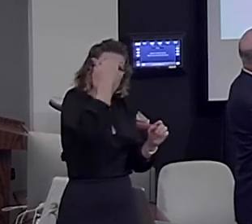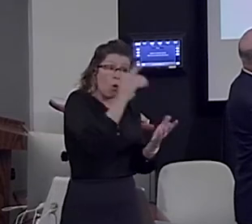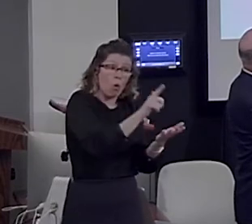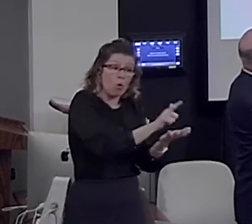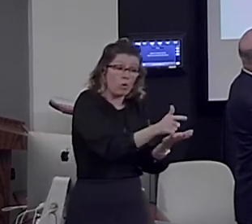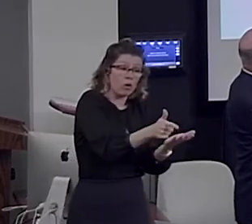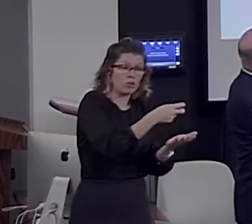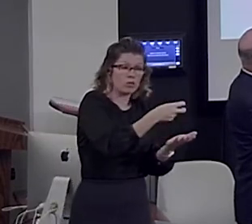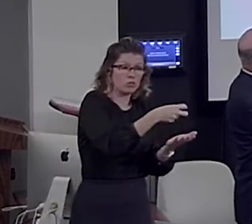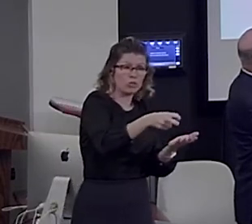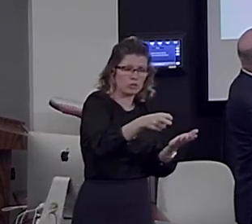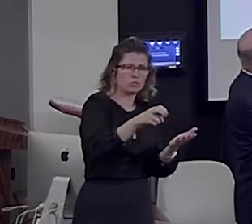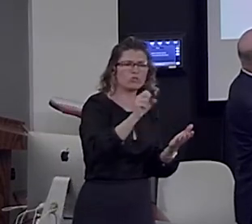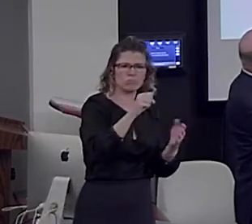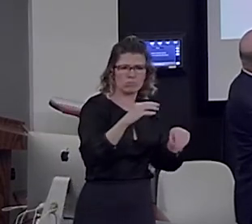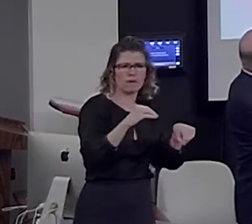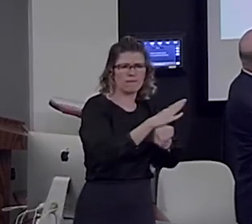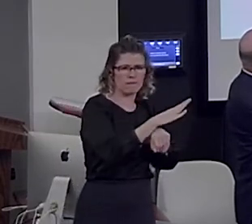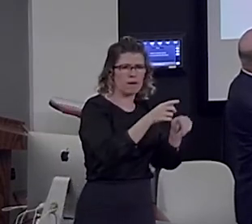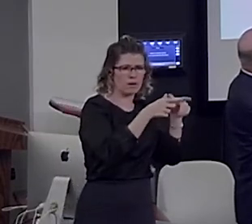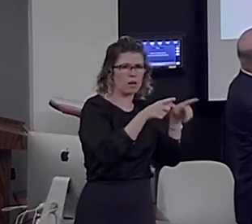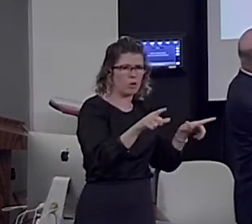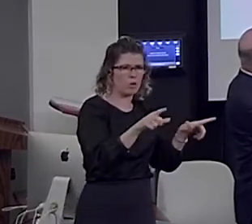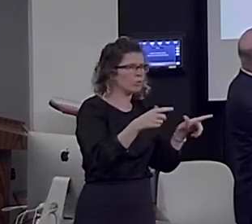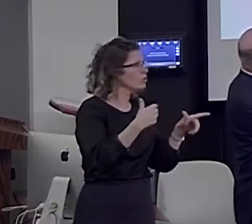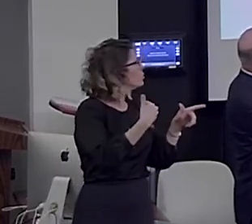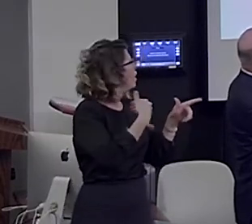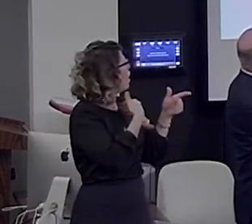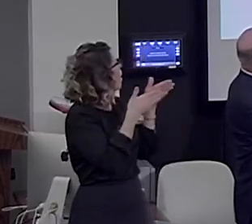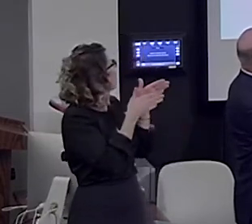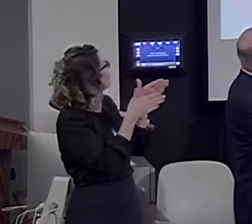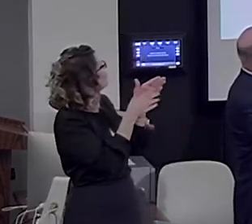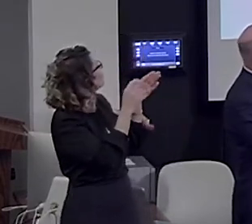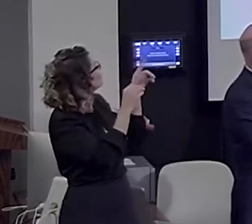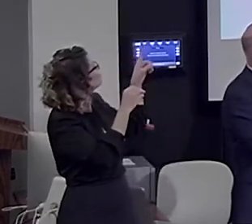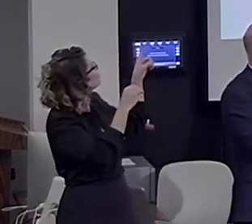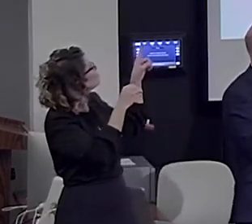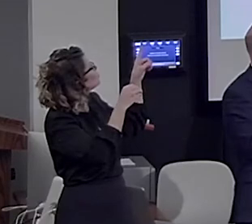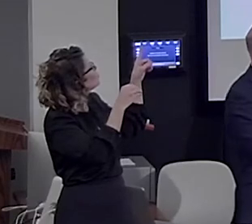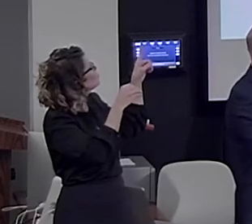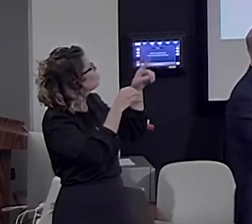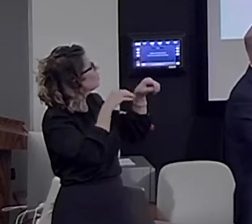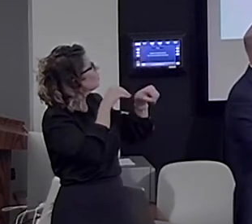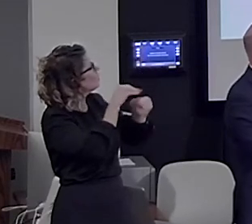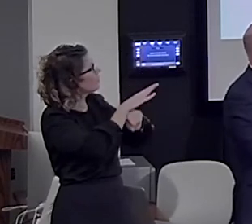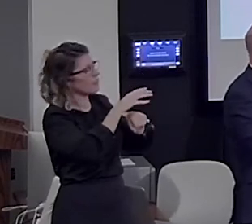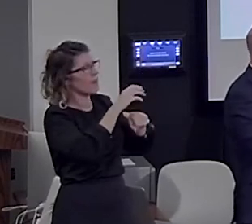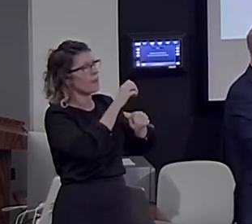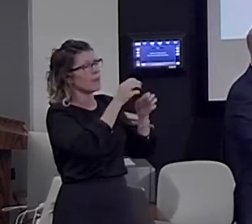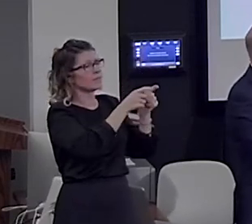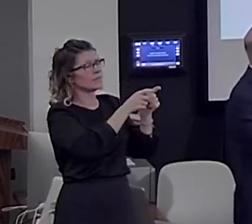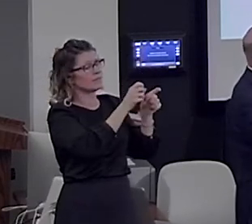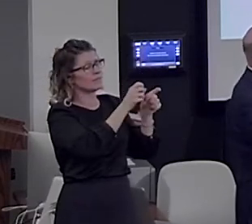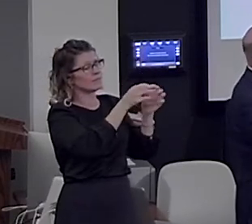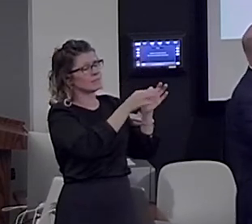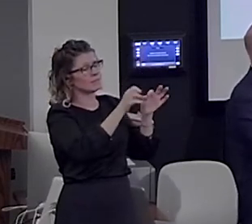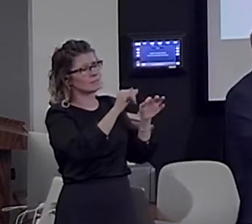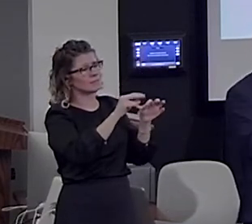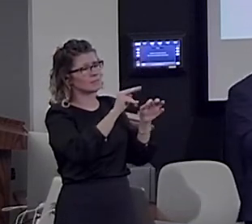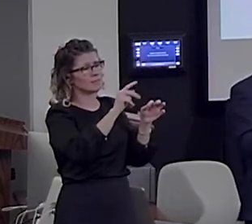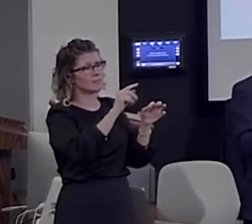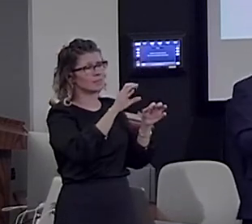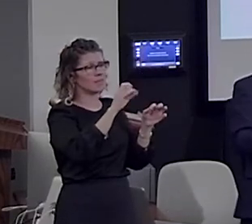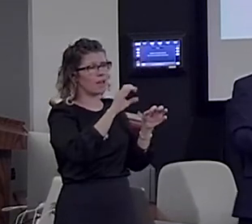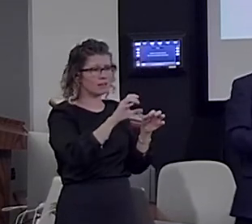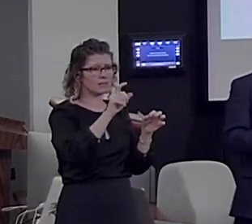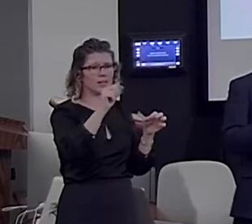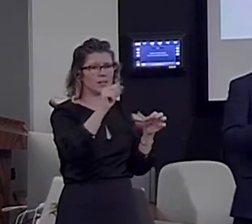There are sequential measures of syntactic and lexical entropy, which have been shown to modulate behavior. Also, brain activity, like in the